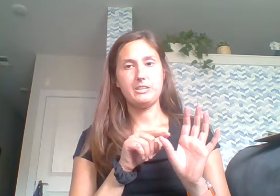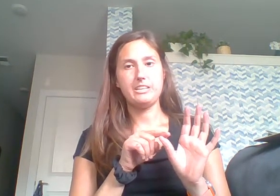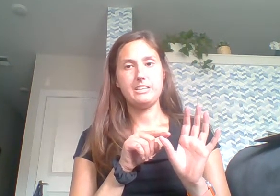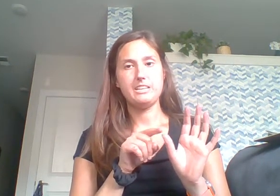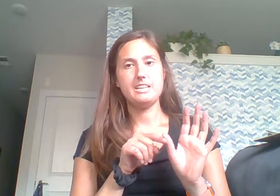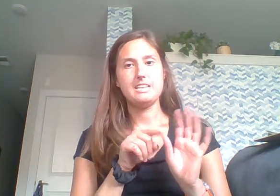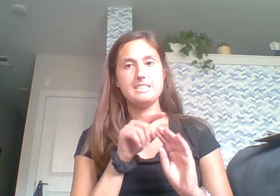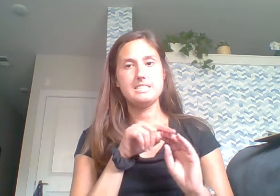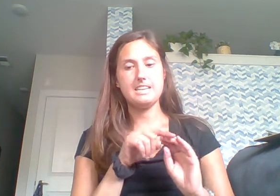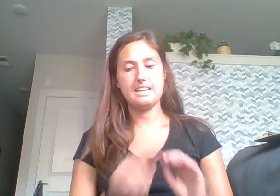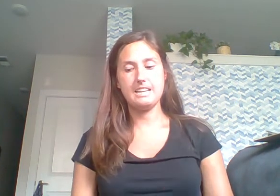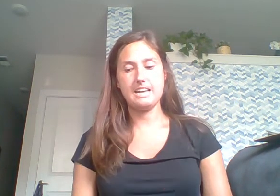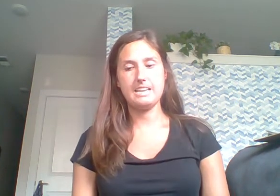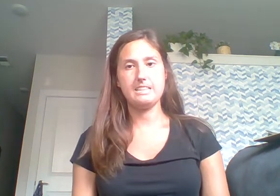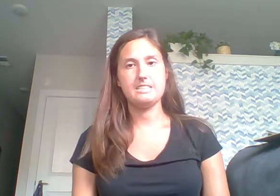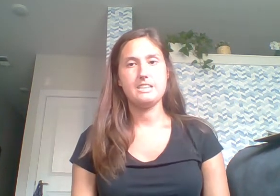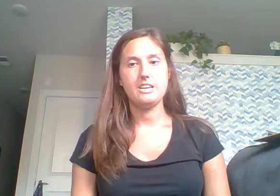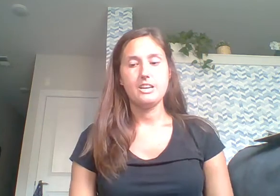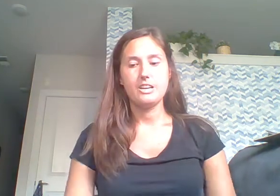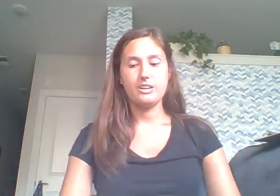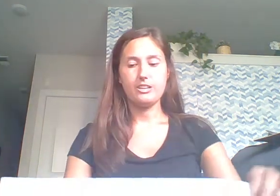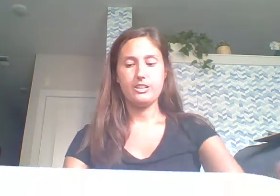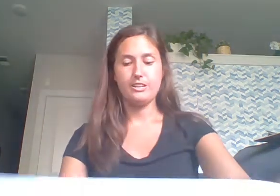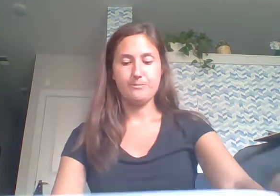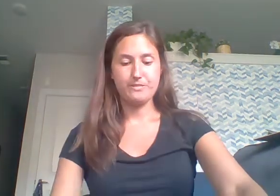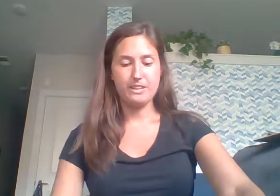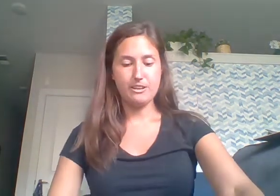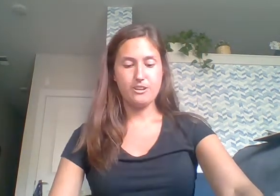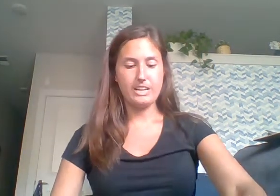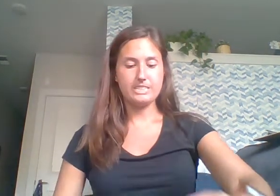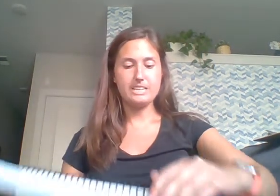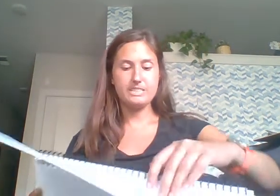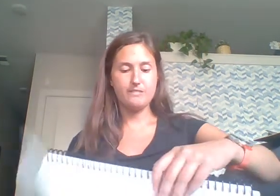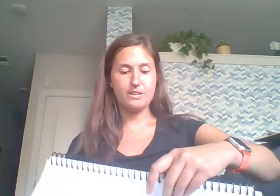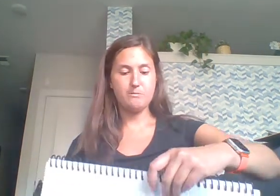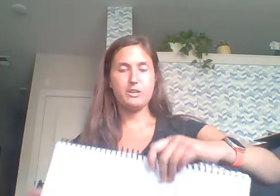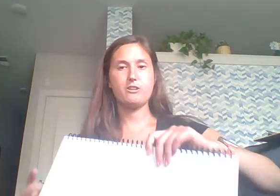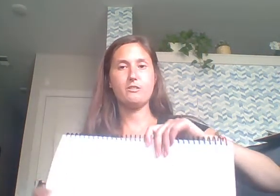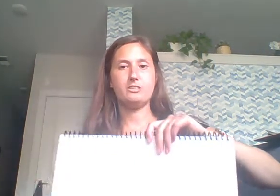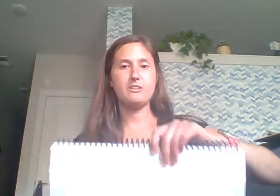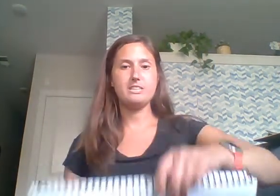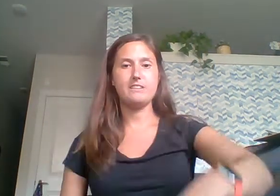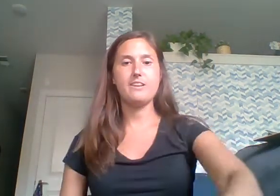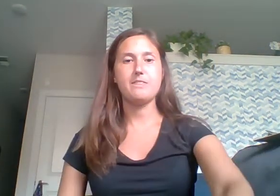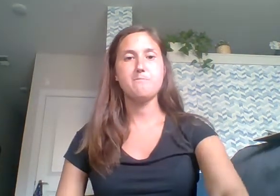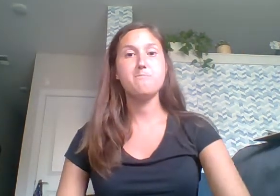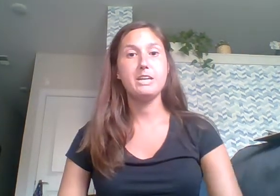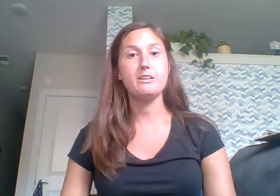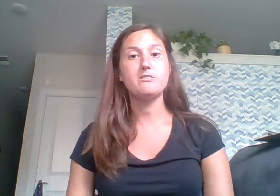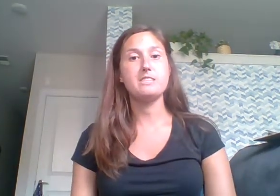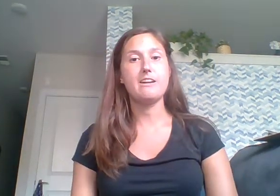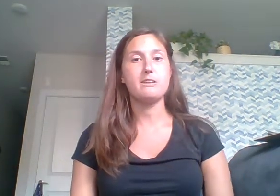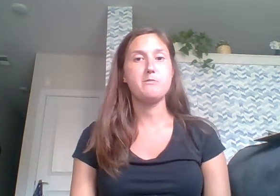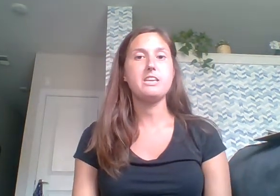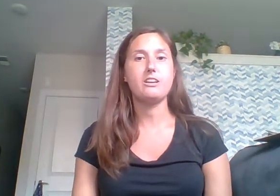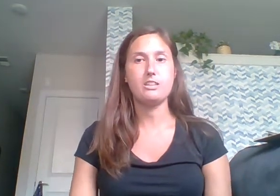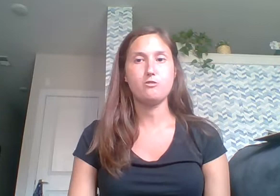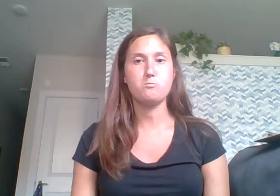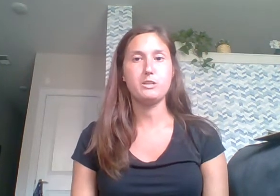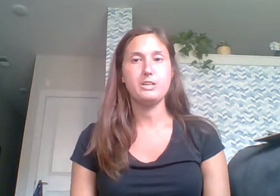word? Sunlight. Good. Now your next activity, we are going to identify the middle sound that we hear in each word.